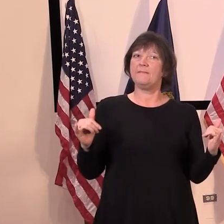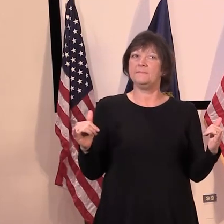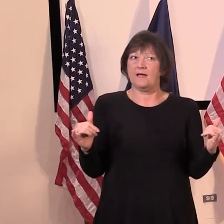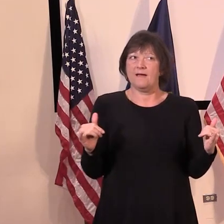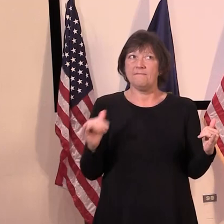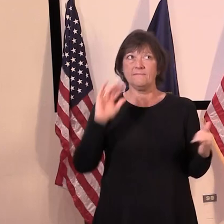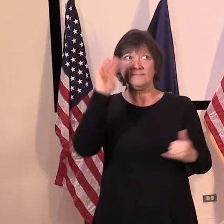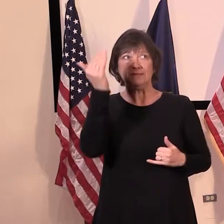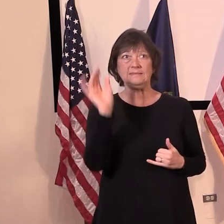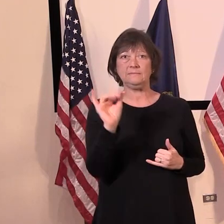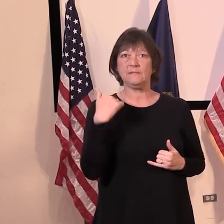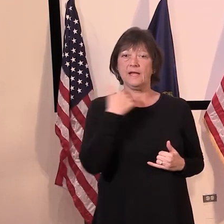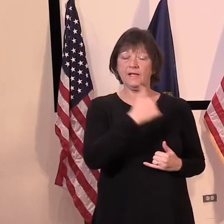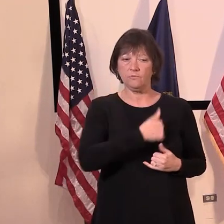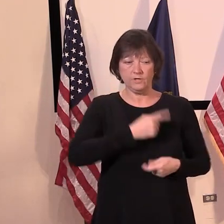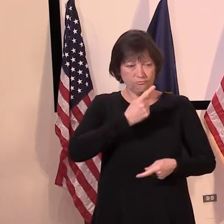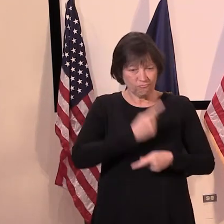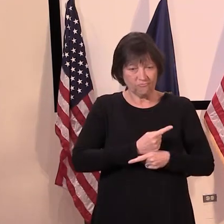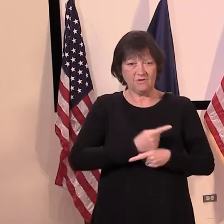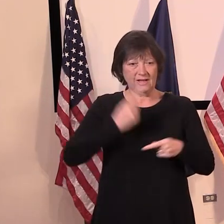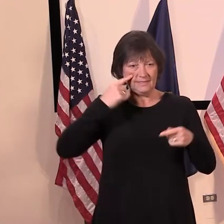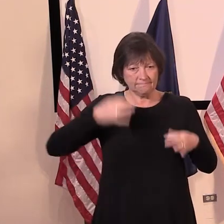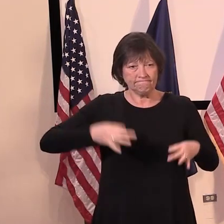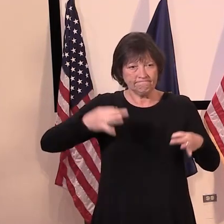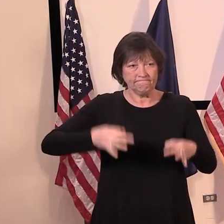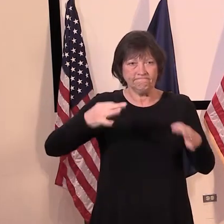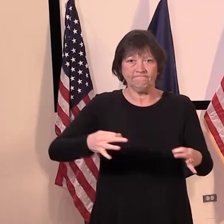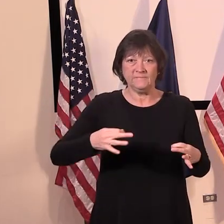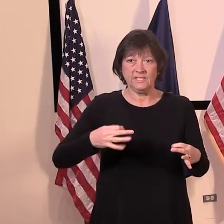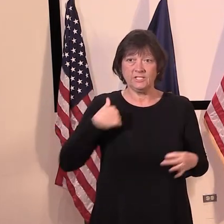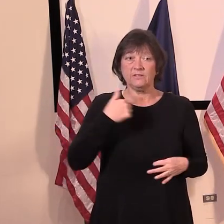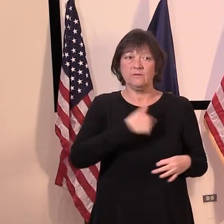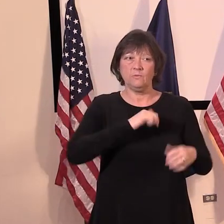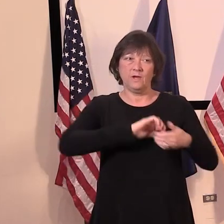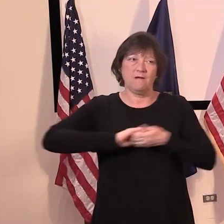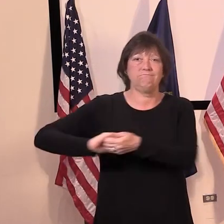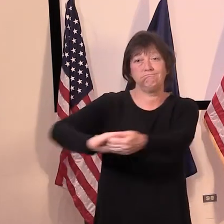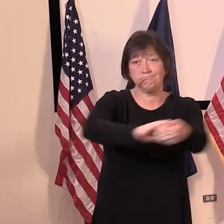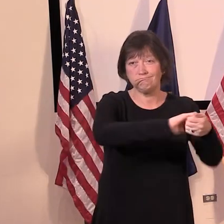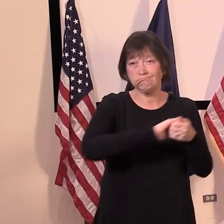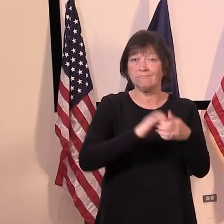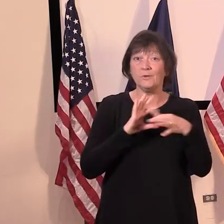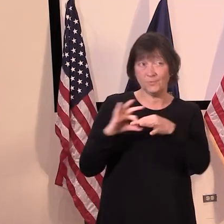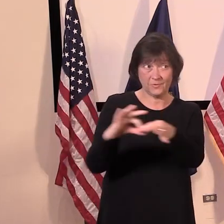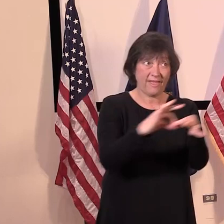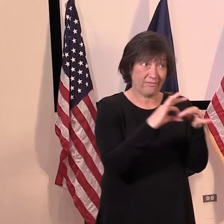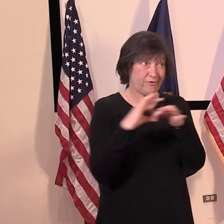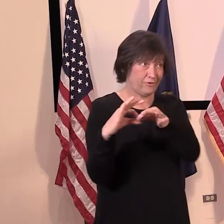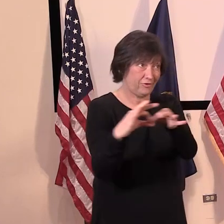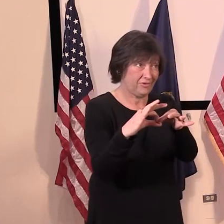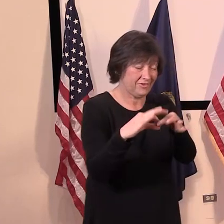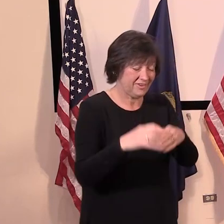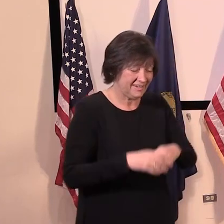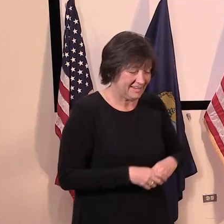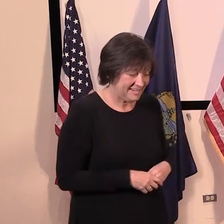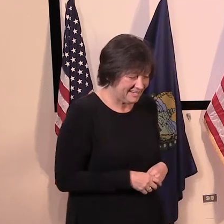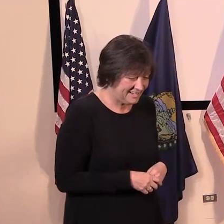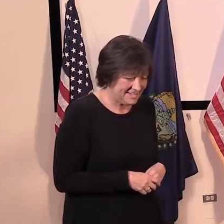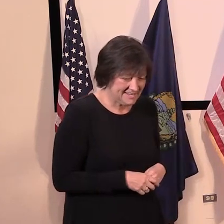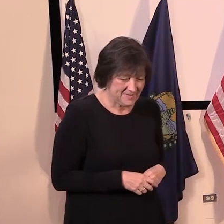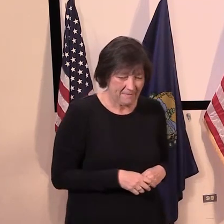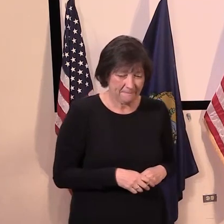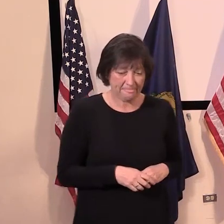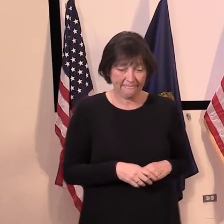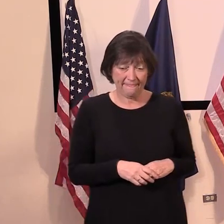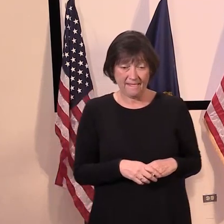appears that we made the right decisions. And we did this together. And it wouldn't, you know, putting these